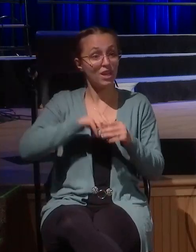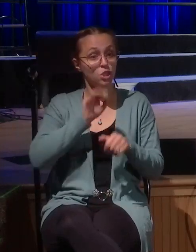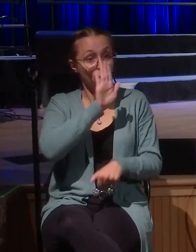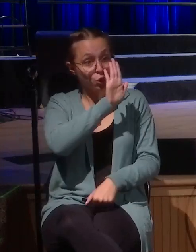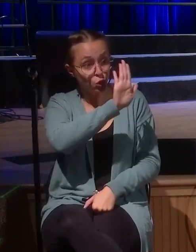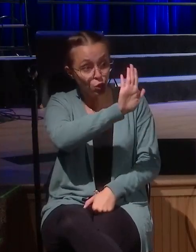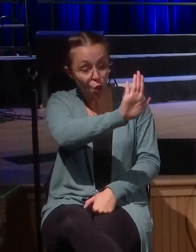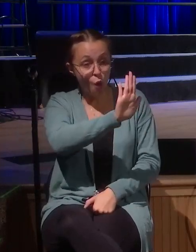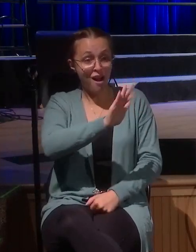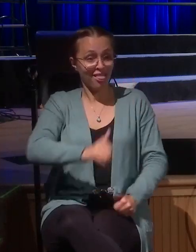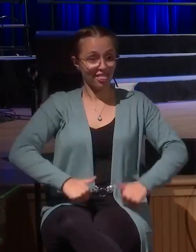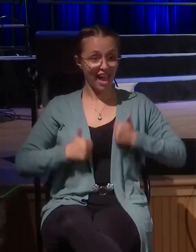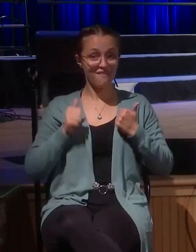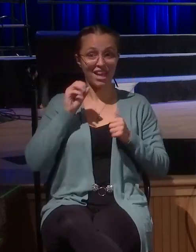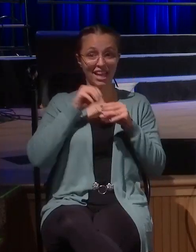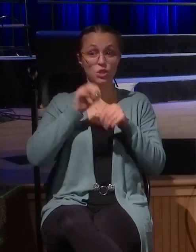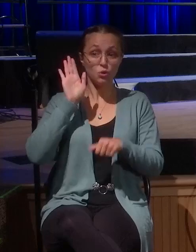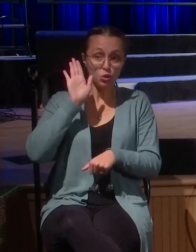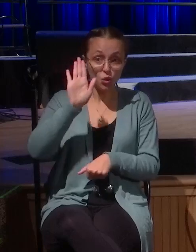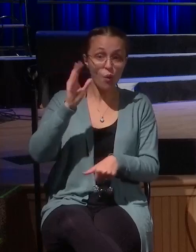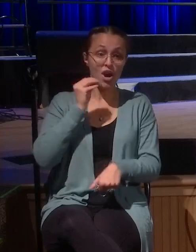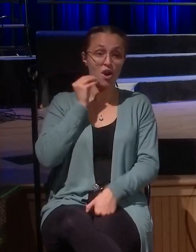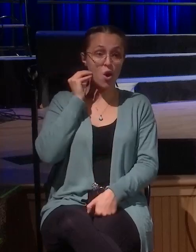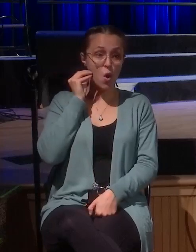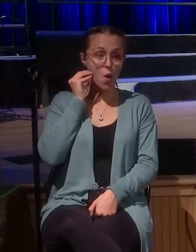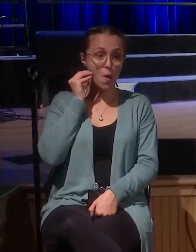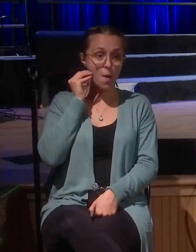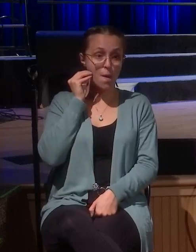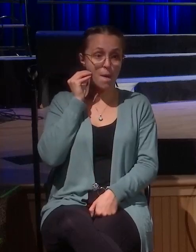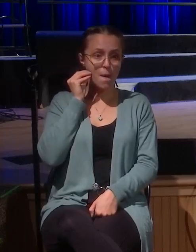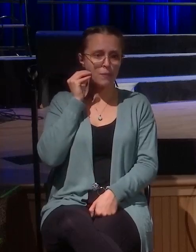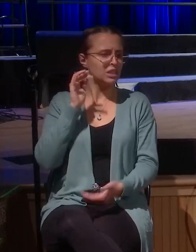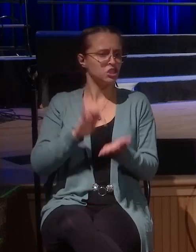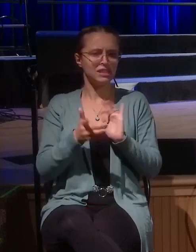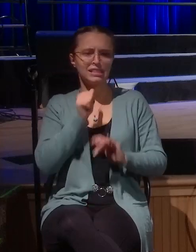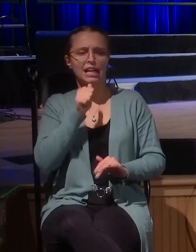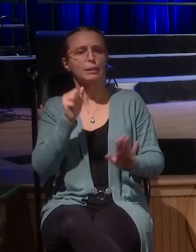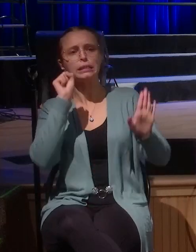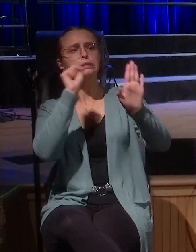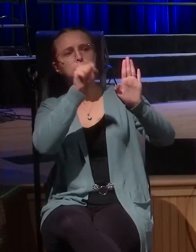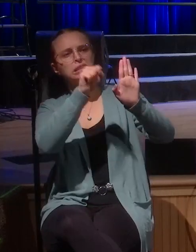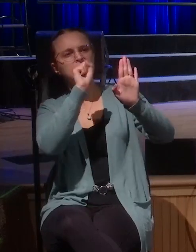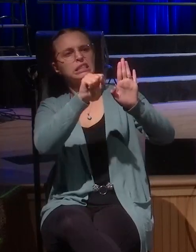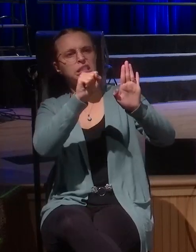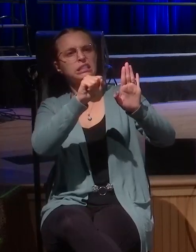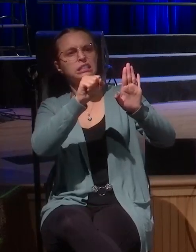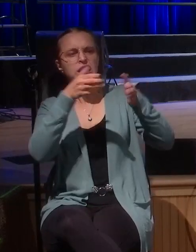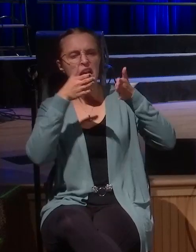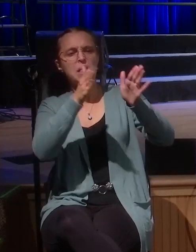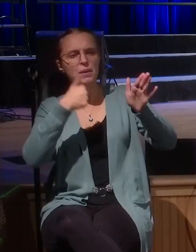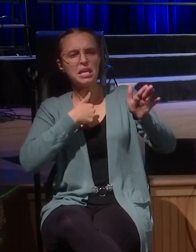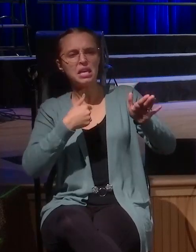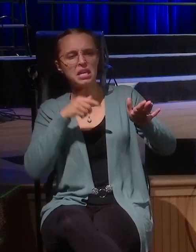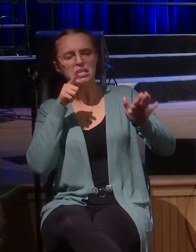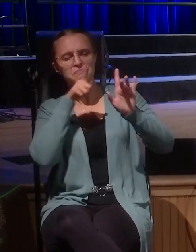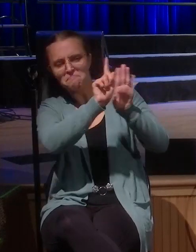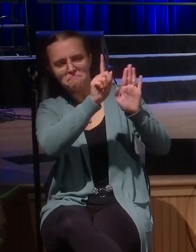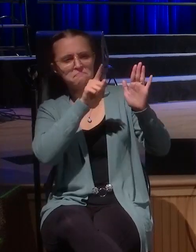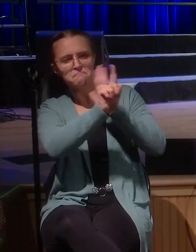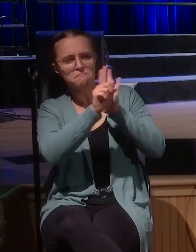door and be like, I'm out here, I'm out here, I'm out here. But rather, says, Lord, Zacchaeus, I must be with you. And Zacchaeus joyfully receives him.